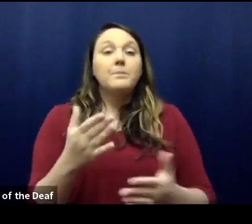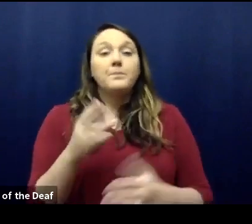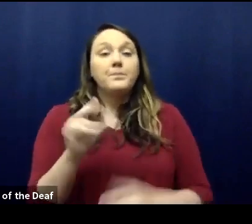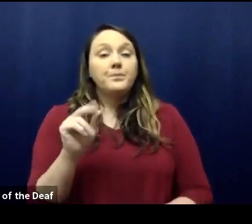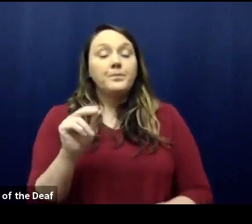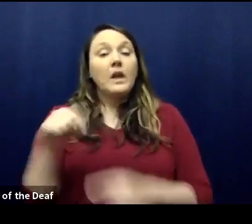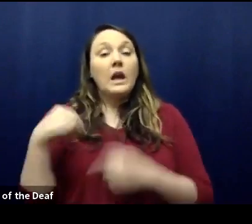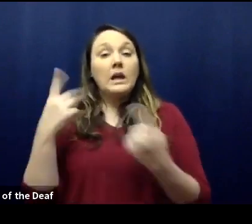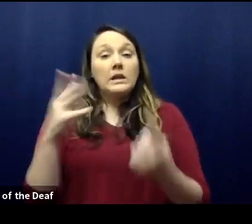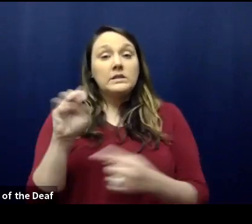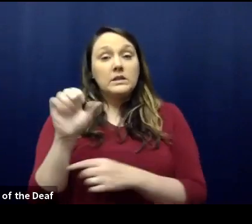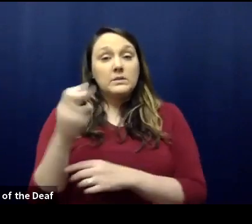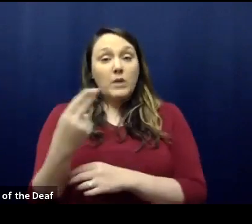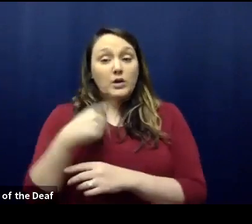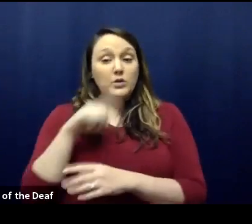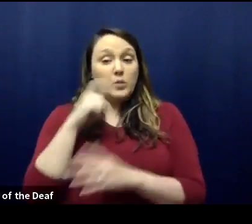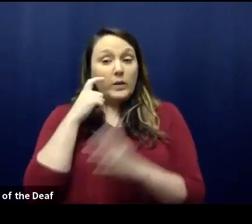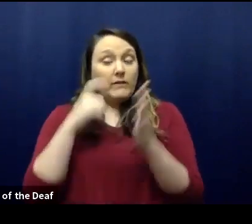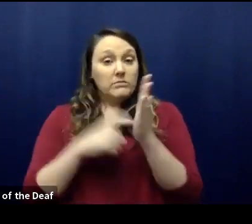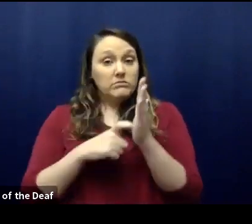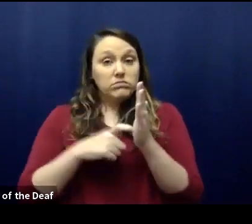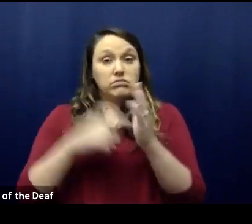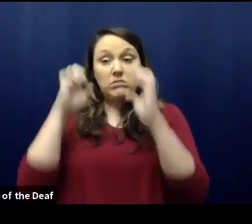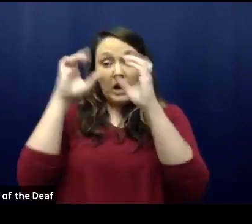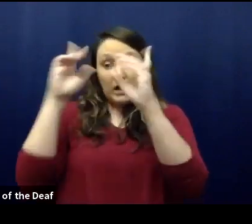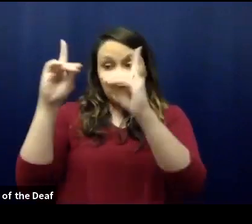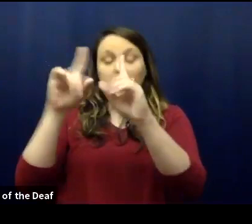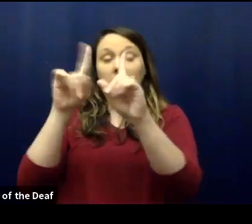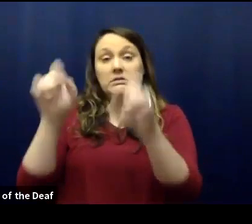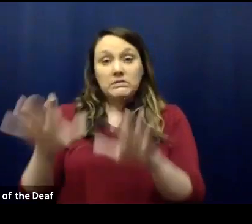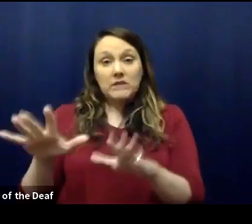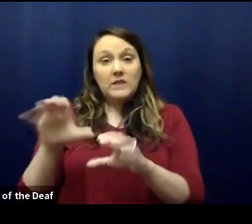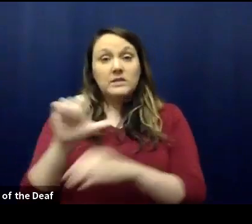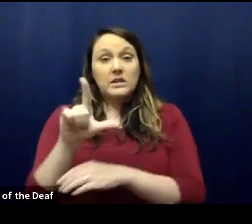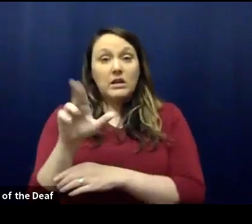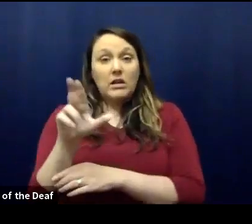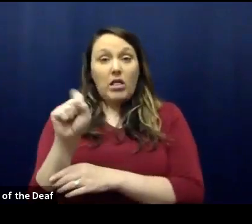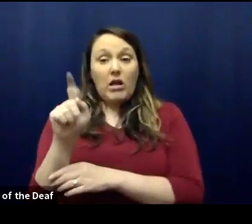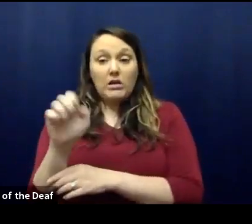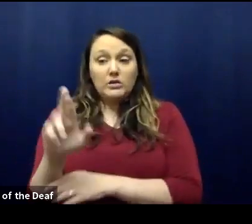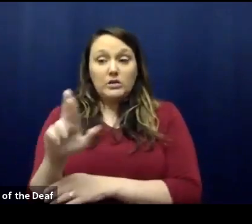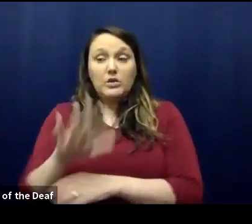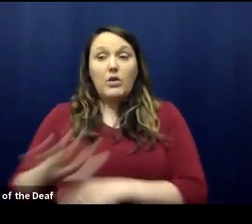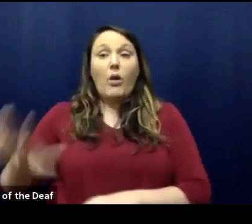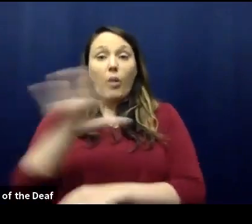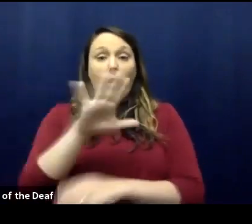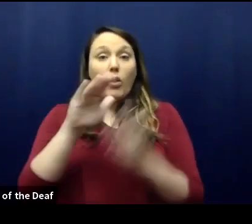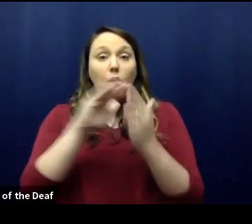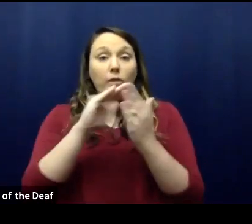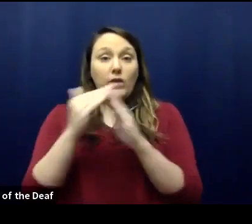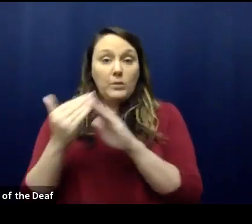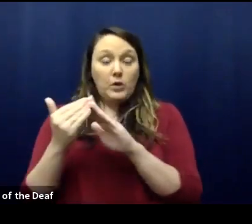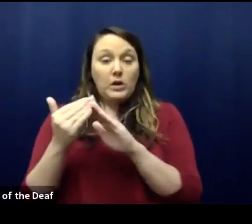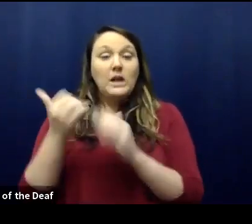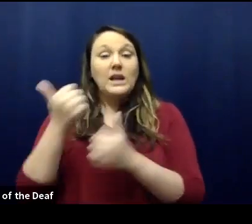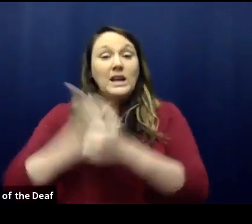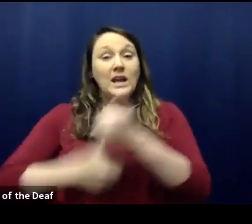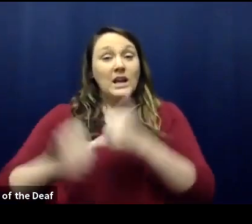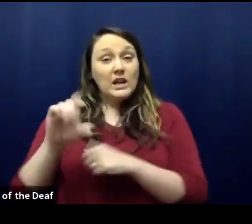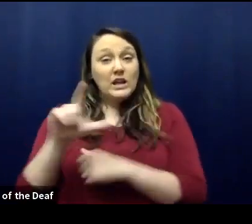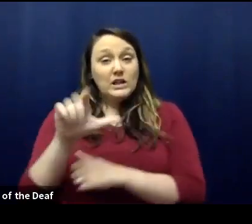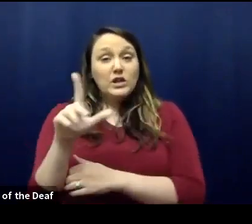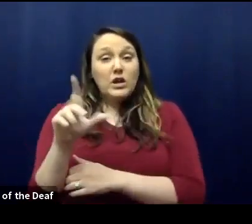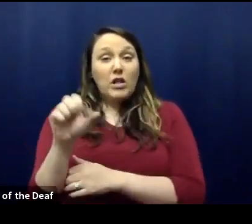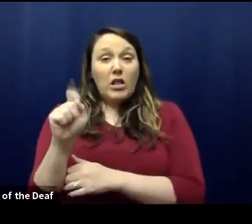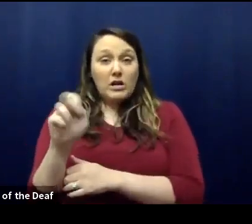identified, educated, and when appropriate, tested clusters all throughout our community. For each cluster, the numbers of confirmed cases